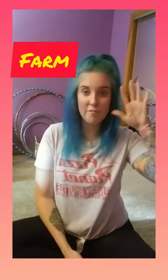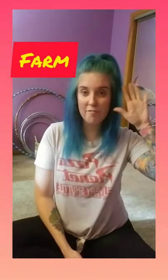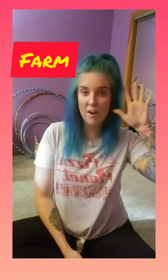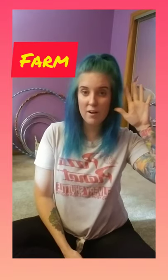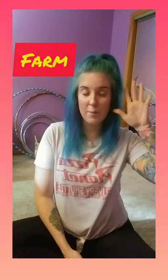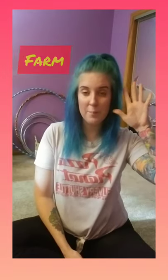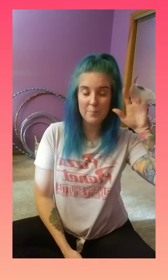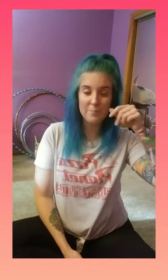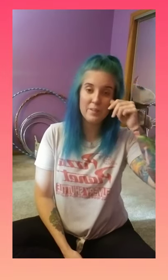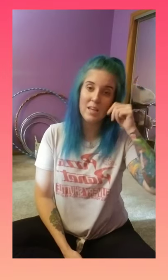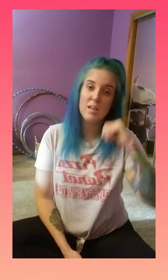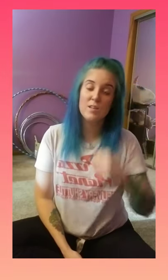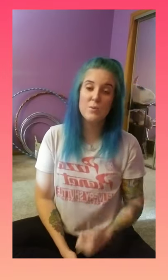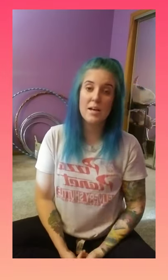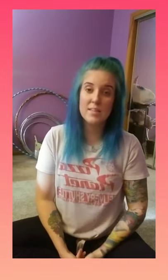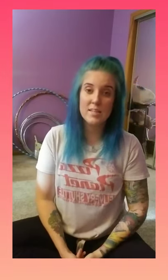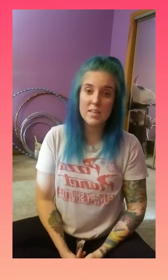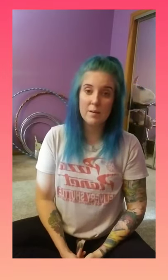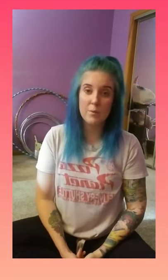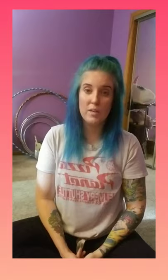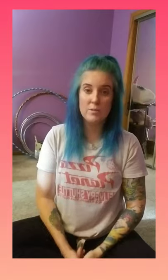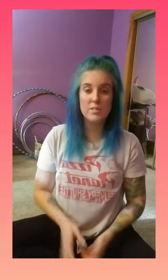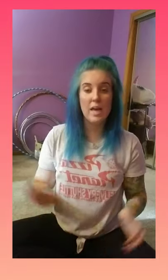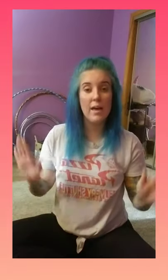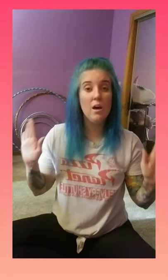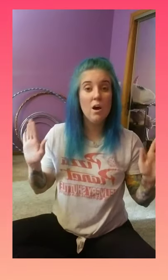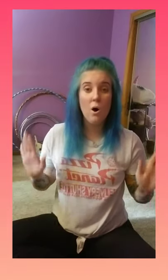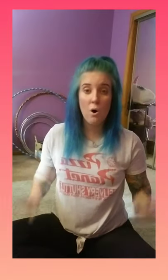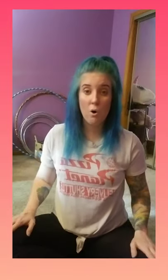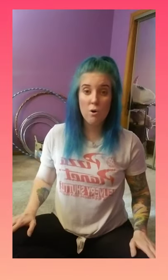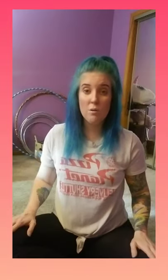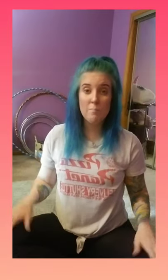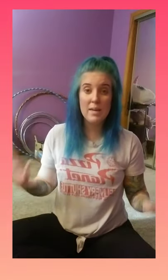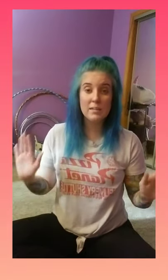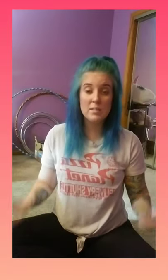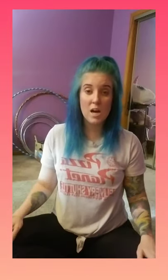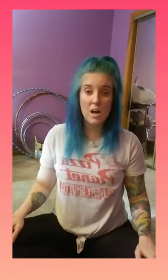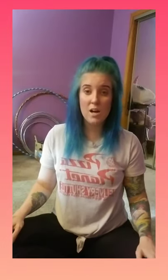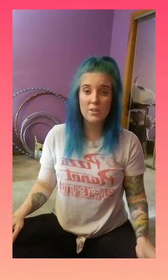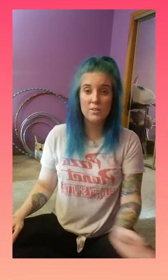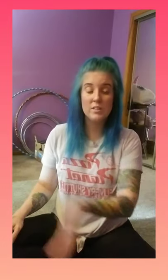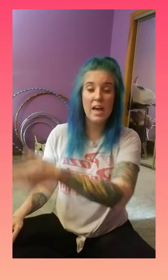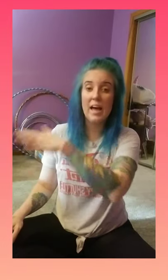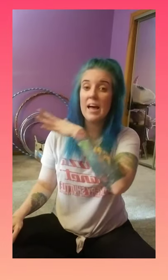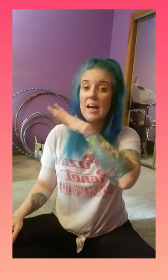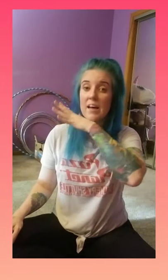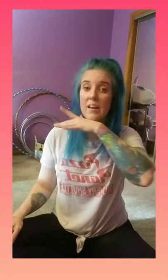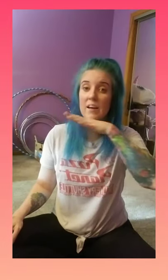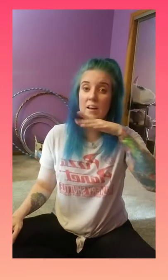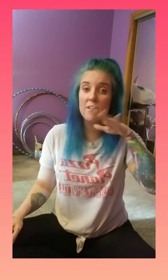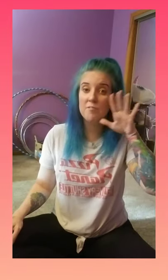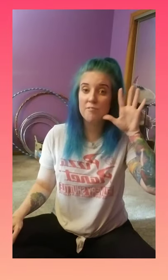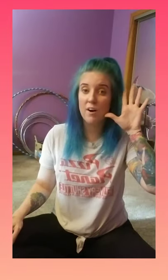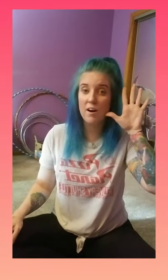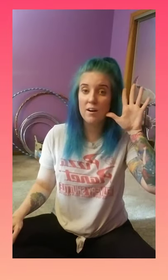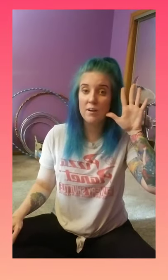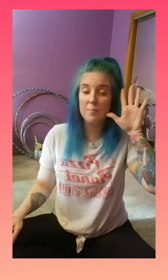farm. So as I sing, I'm going to say, Old MacDonald had a farm.